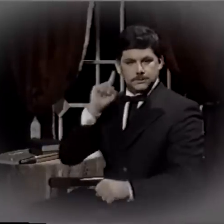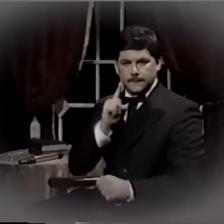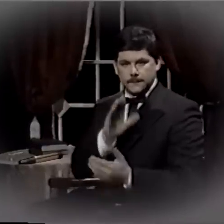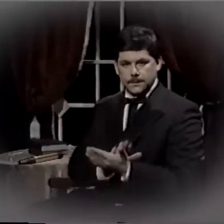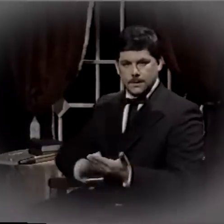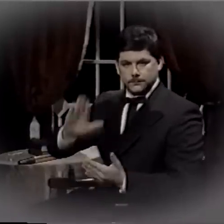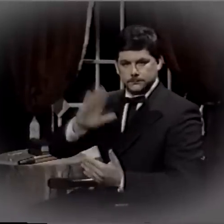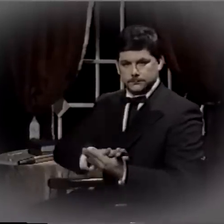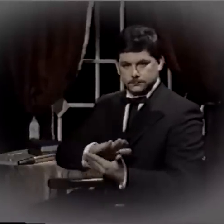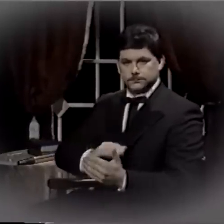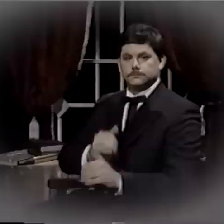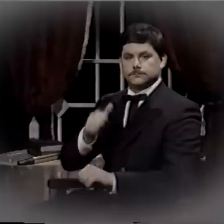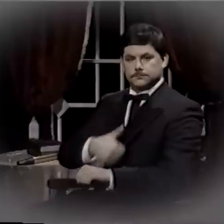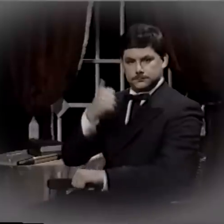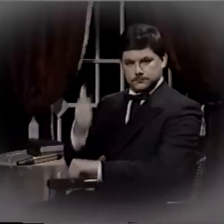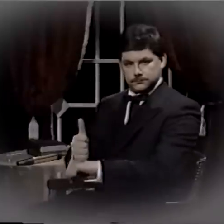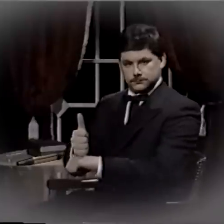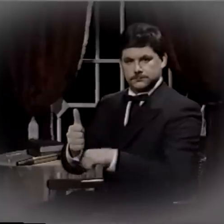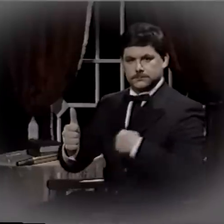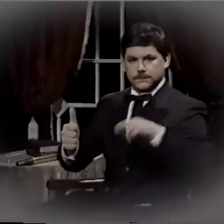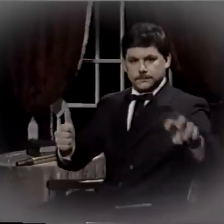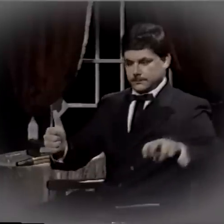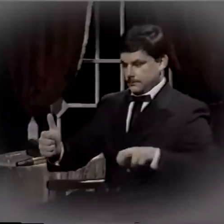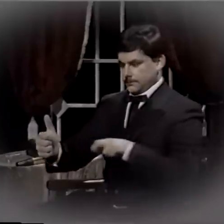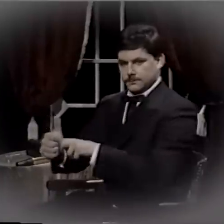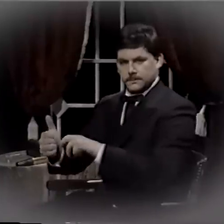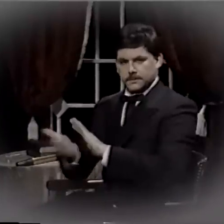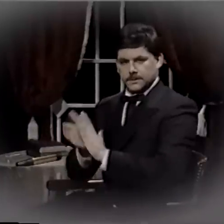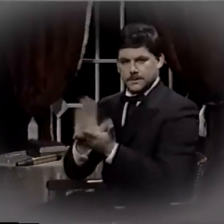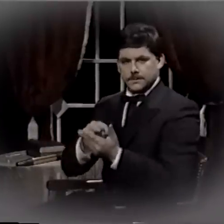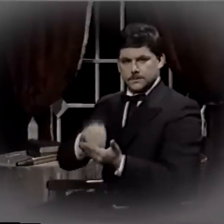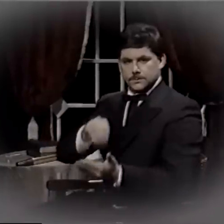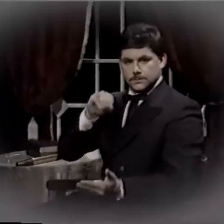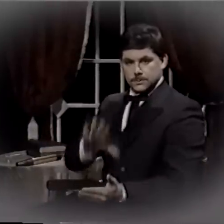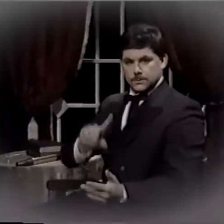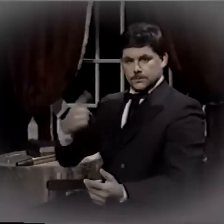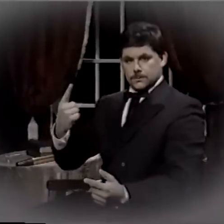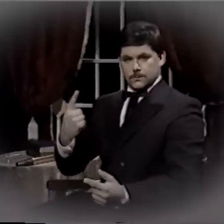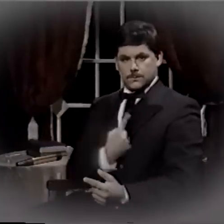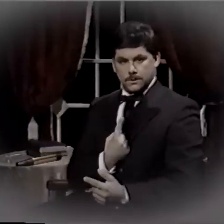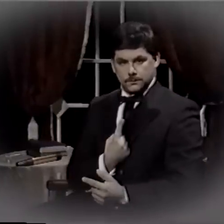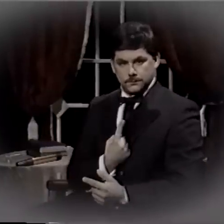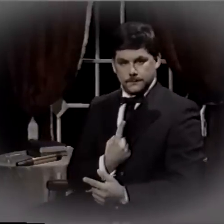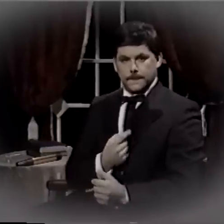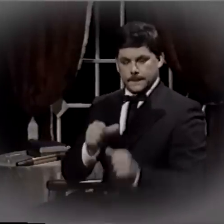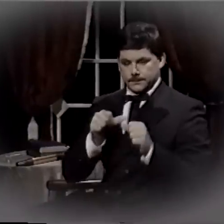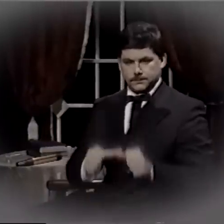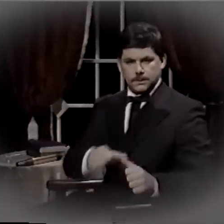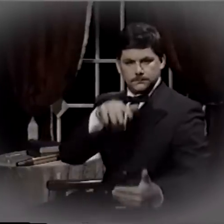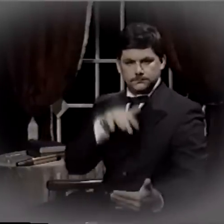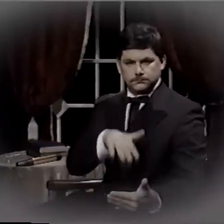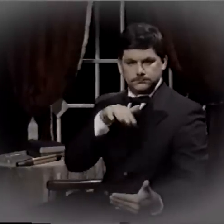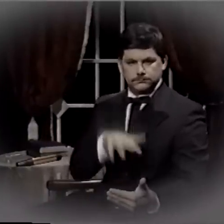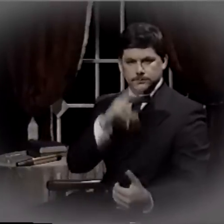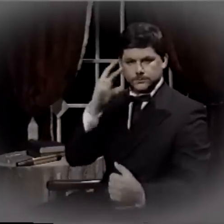Three years later, Gallaudet opened the National Deaf Mute College on the same campus, and I enrolled. Initially, I was the only student.